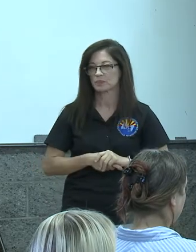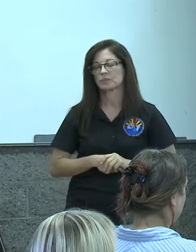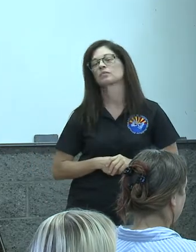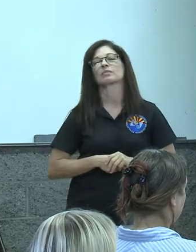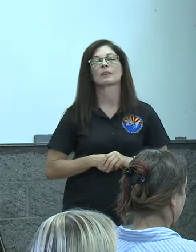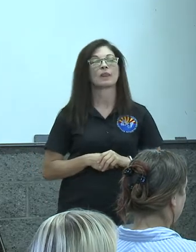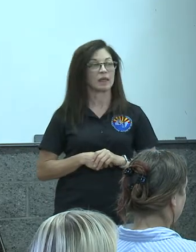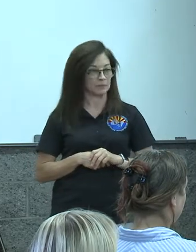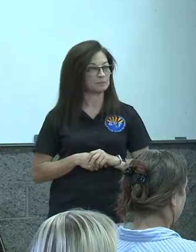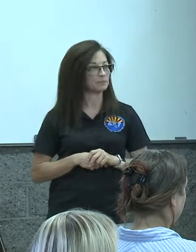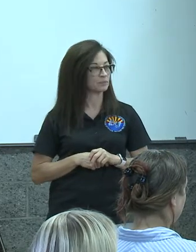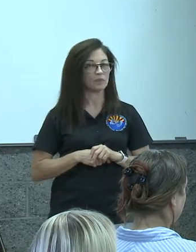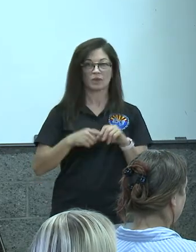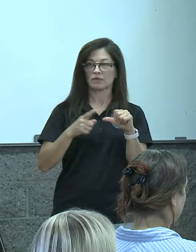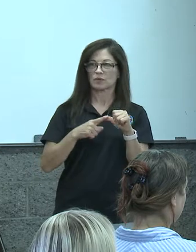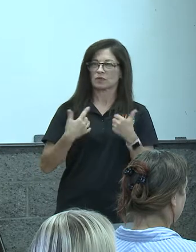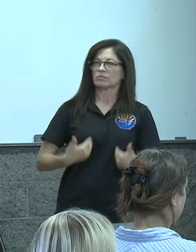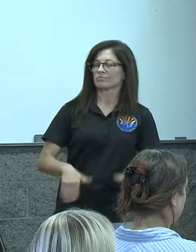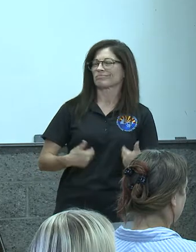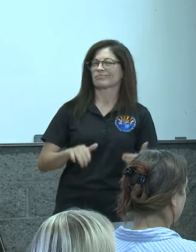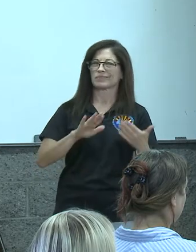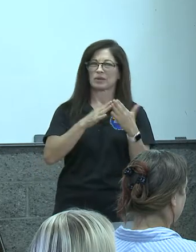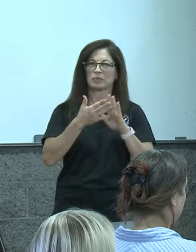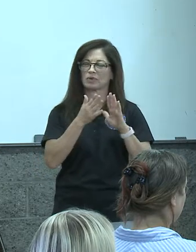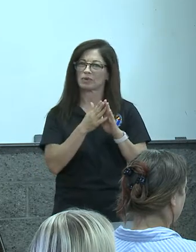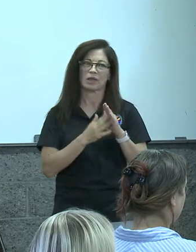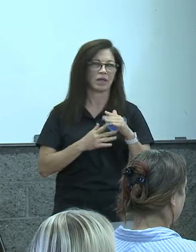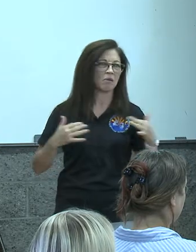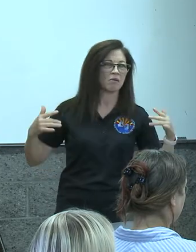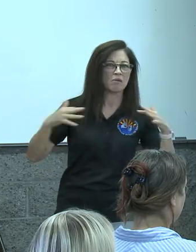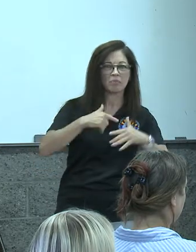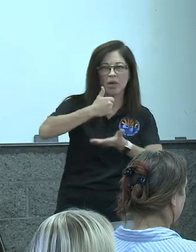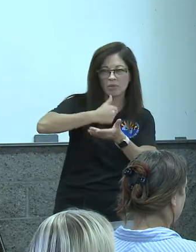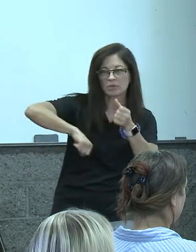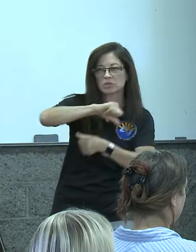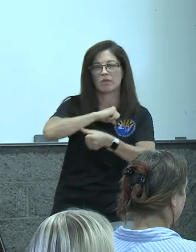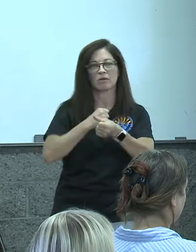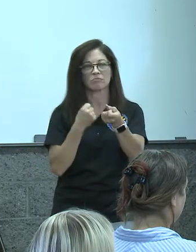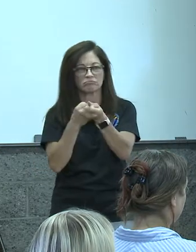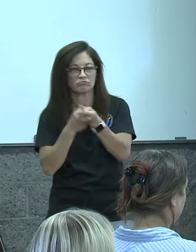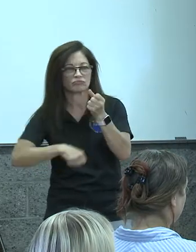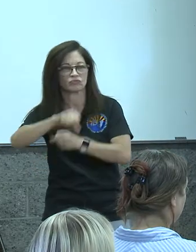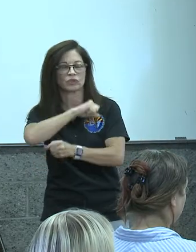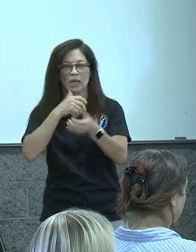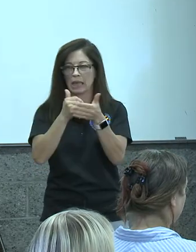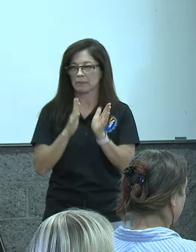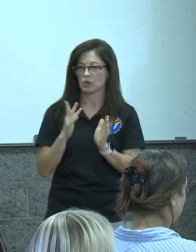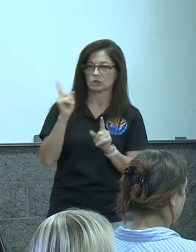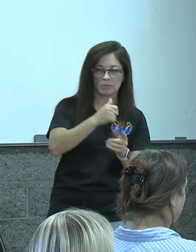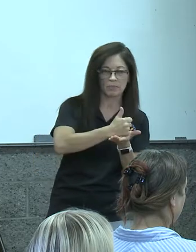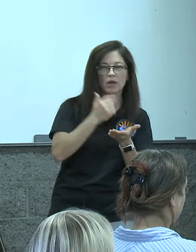first of all just really proud of how the community has come together neighbors helping neighbors i know there was a lot of work this weekend happening